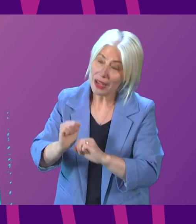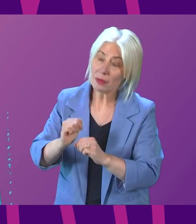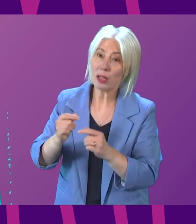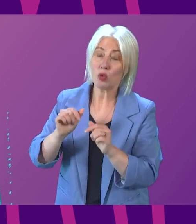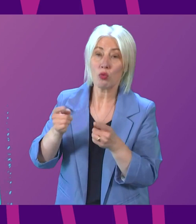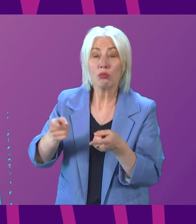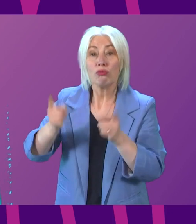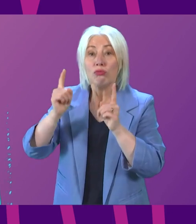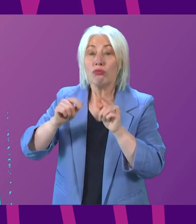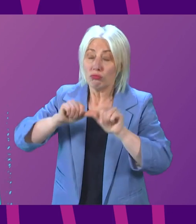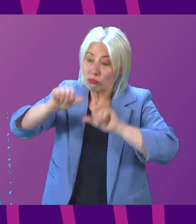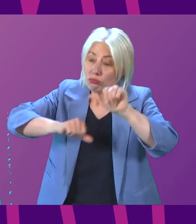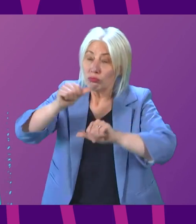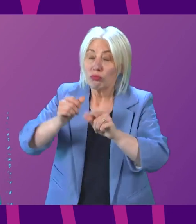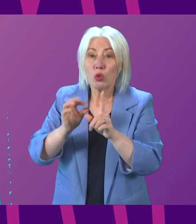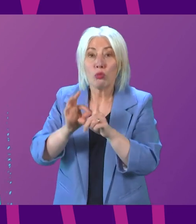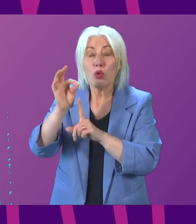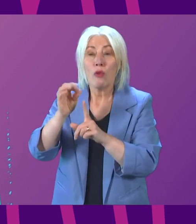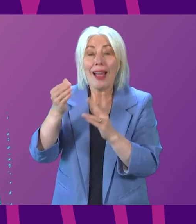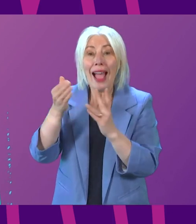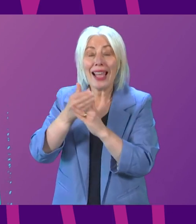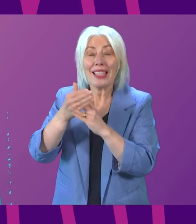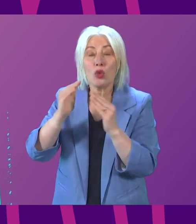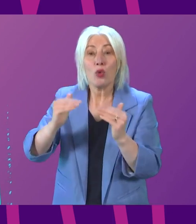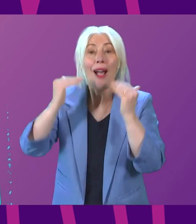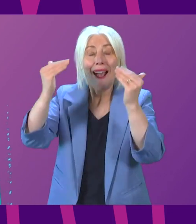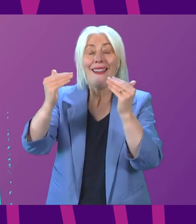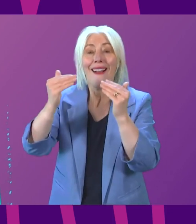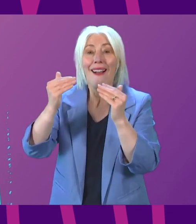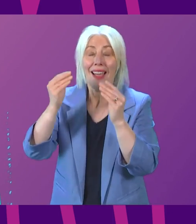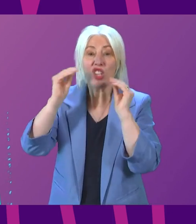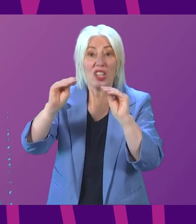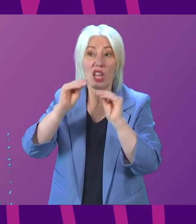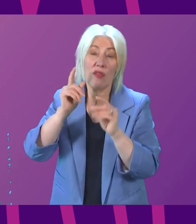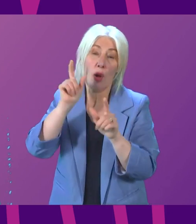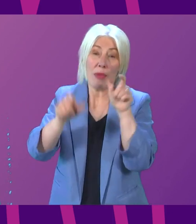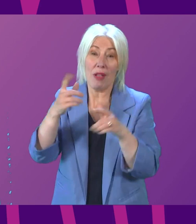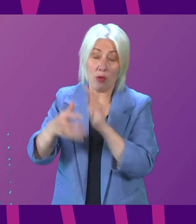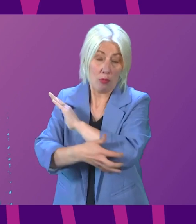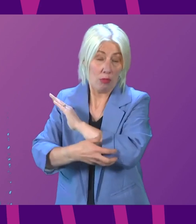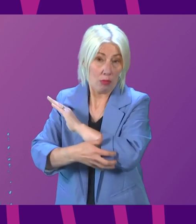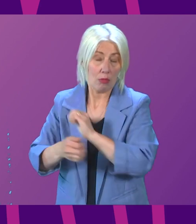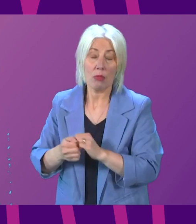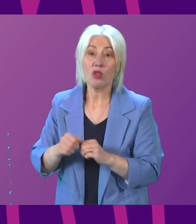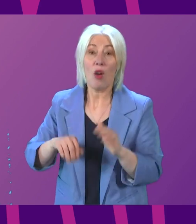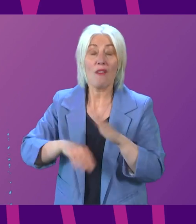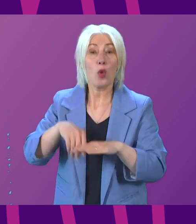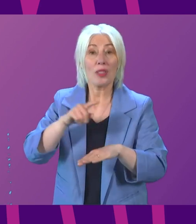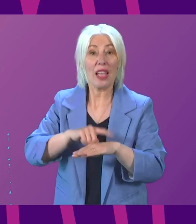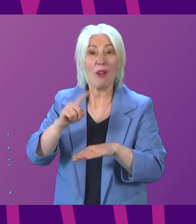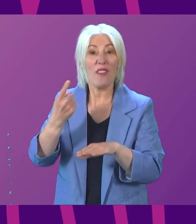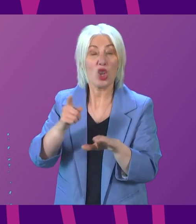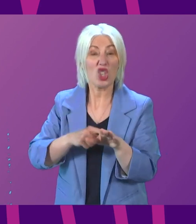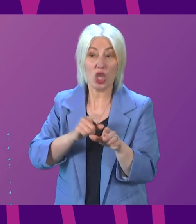in progressing access to higher education for those from the most deprived areas. The number of entrants on full-time first-year courses